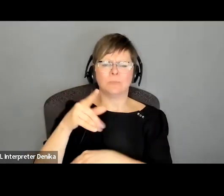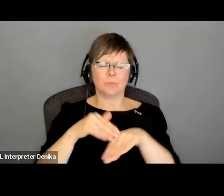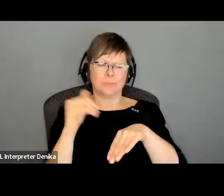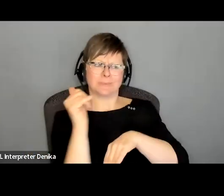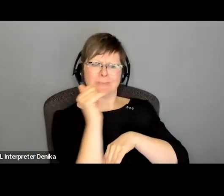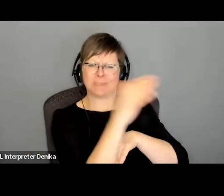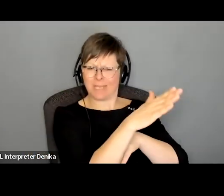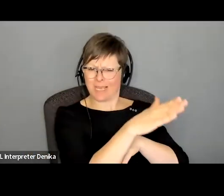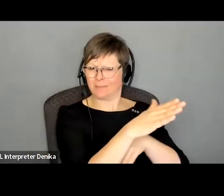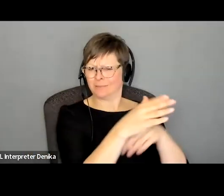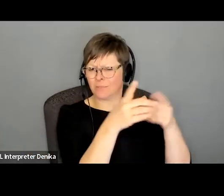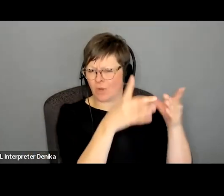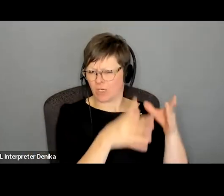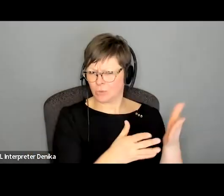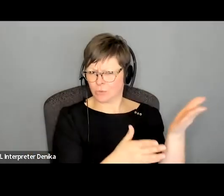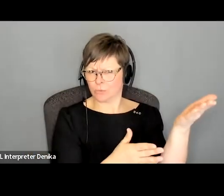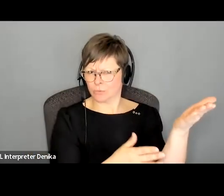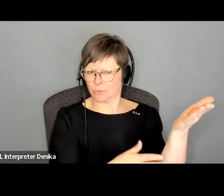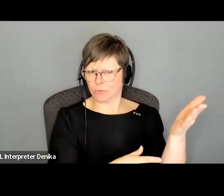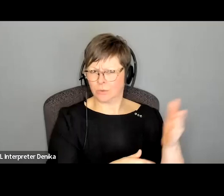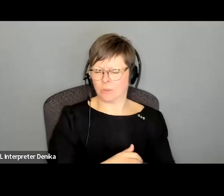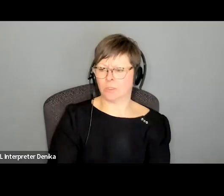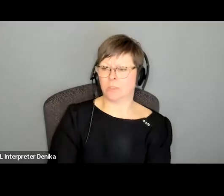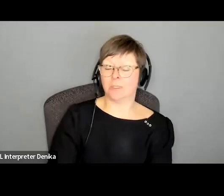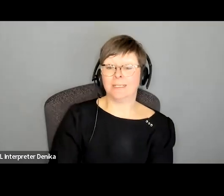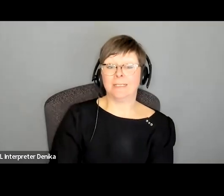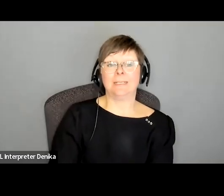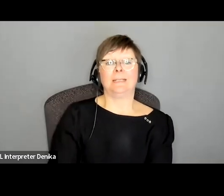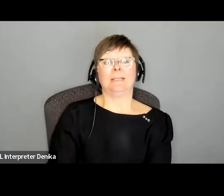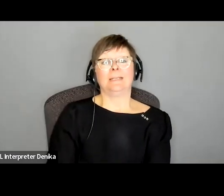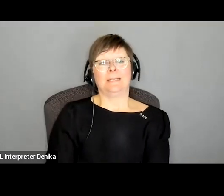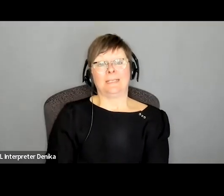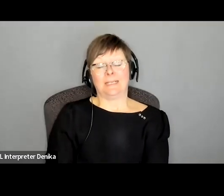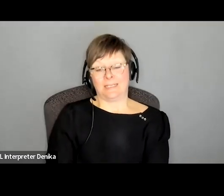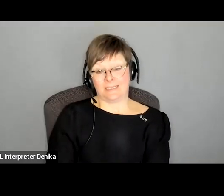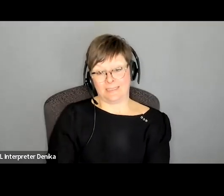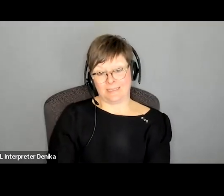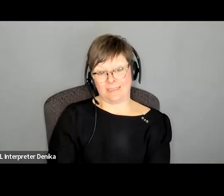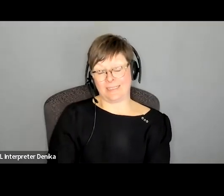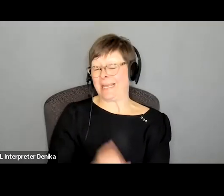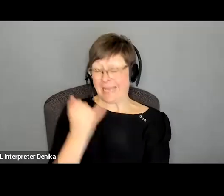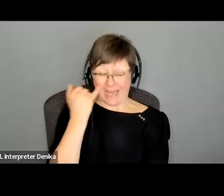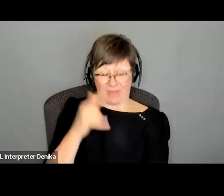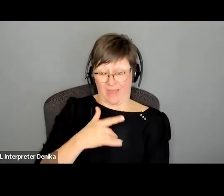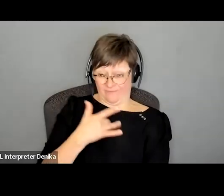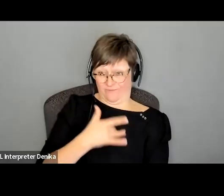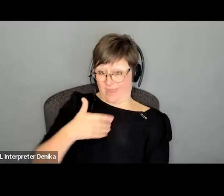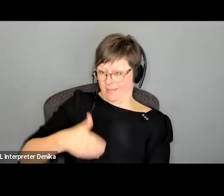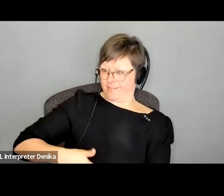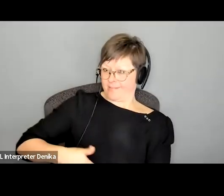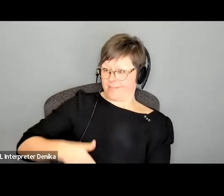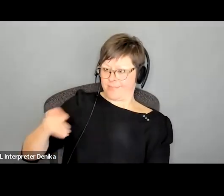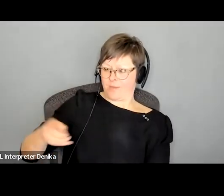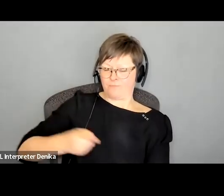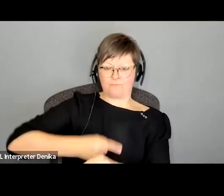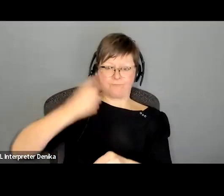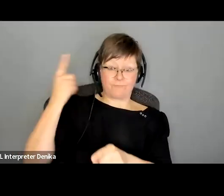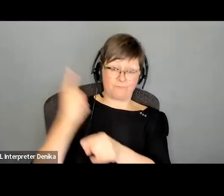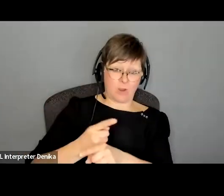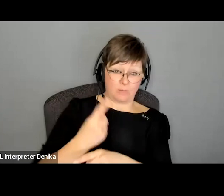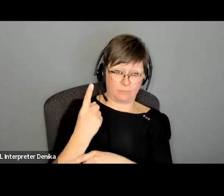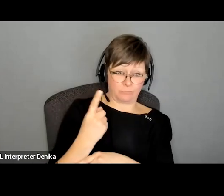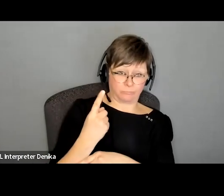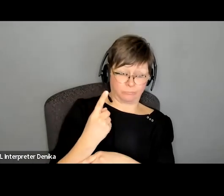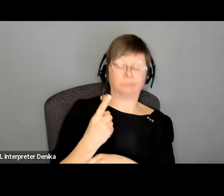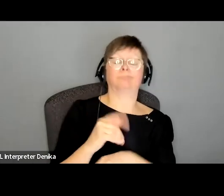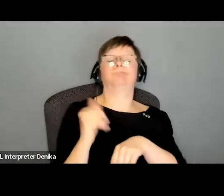every single person i think is right unless it's a unless it's tv and film and it's a producer